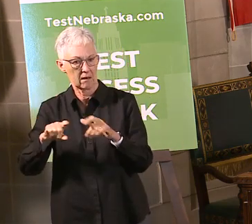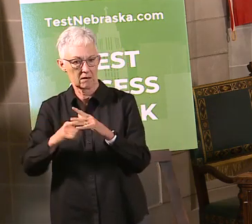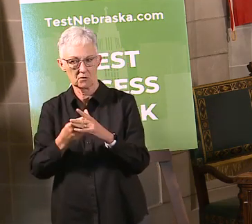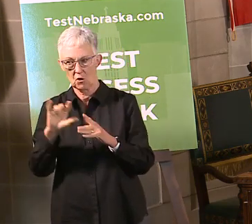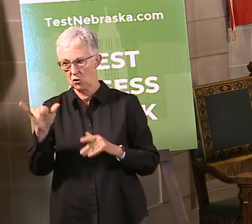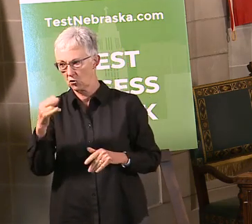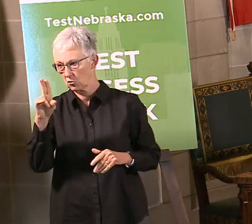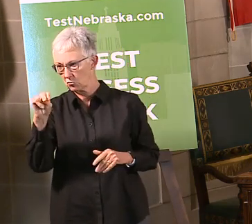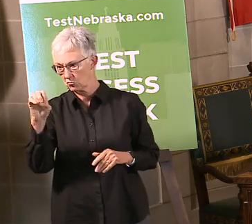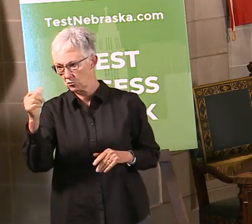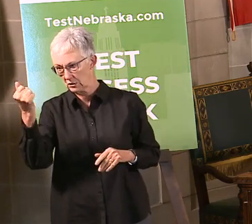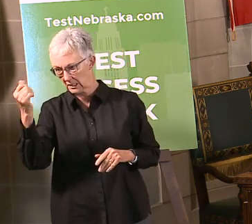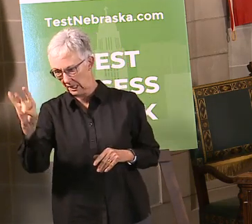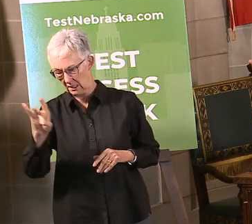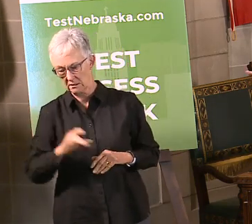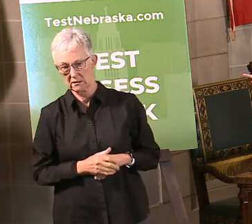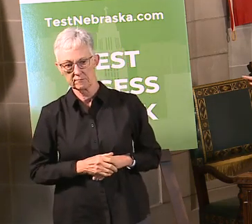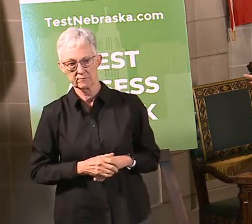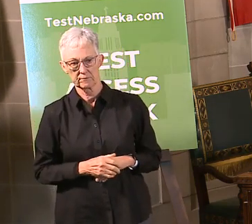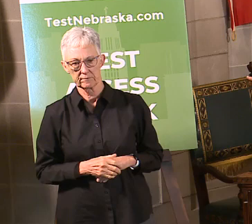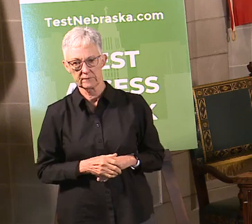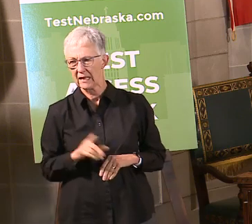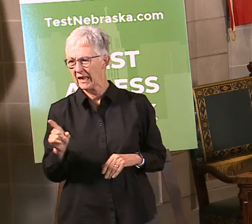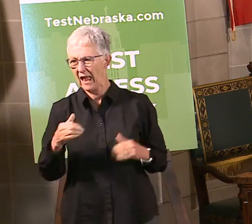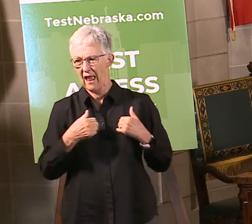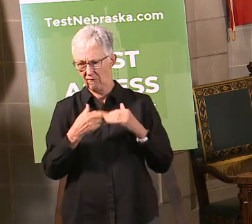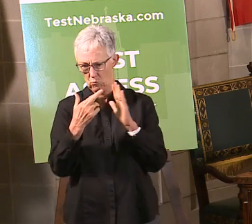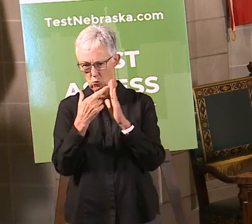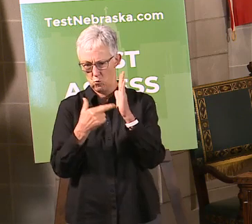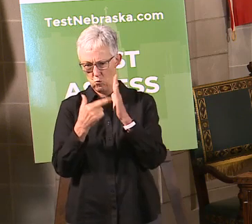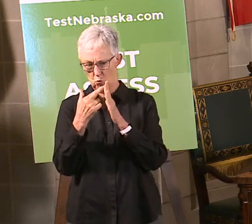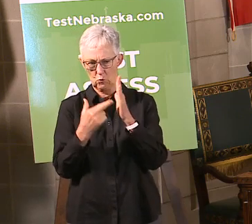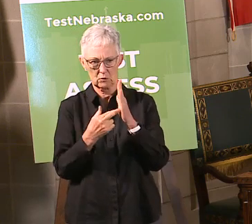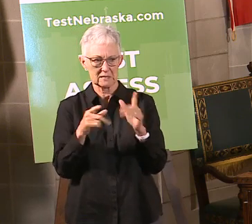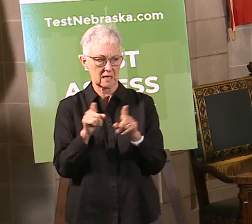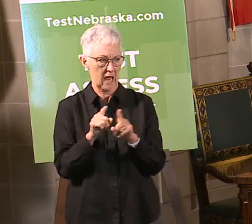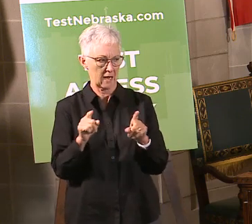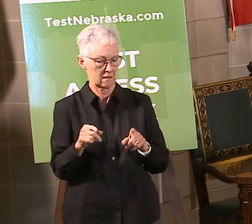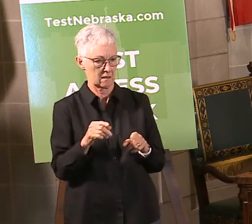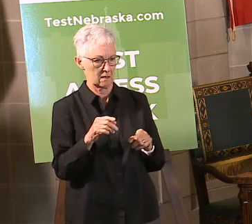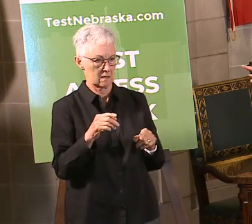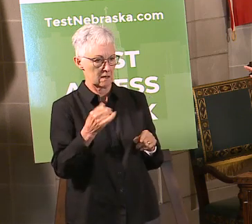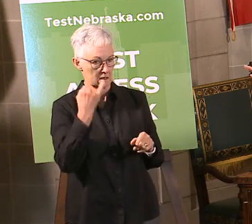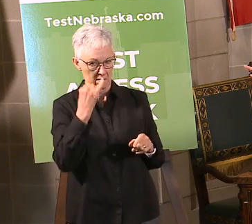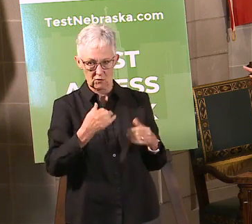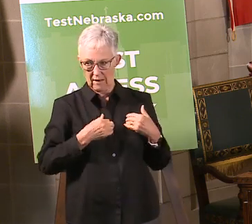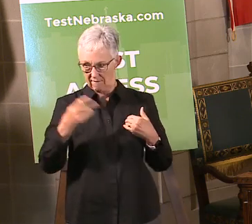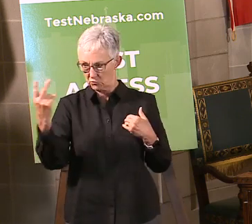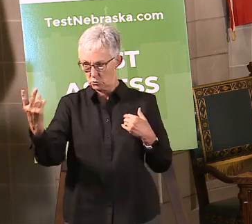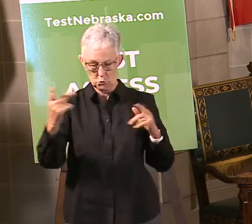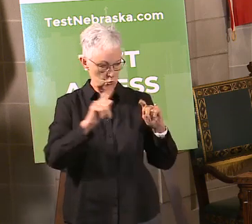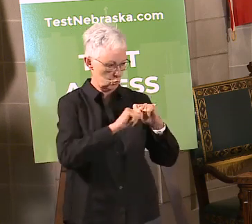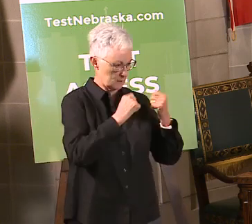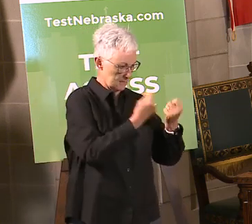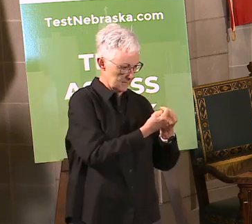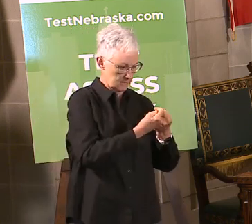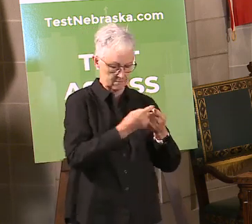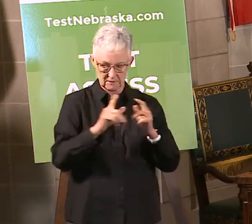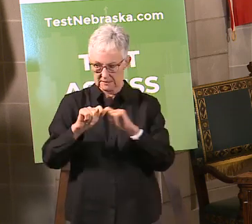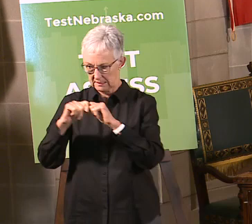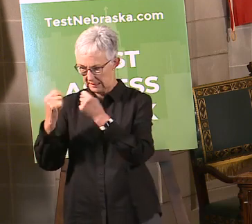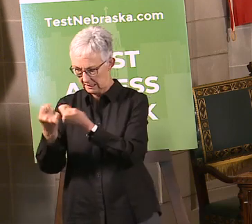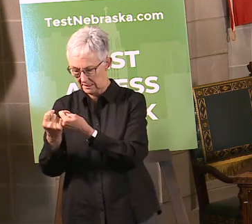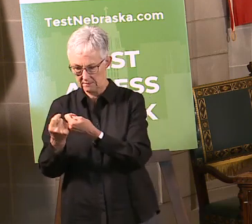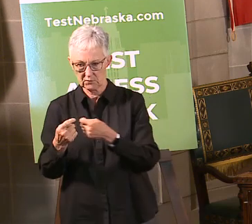that you've got to have them in a separate area. They can't be mixing the players from the game that's coming up to the game that's there